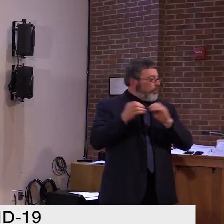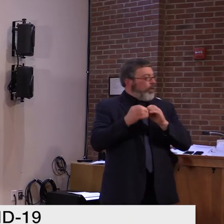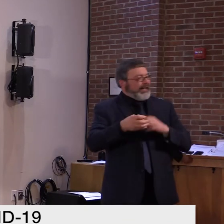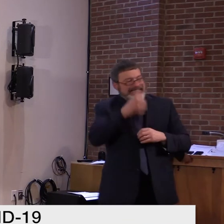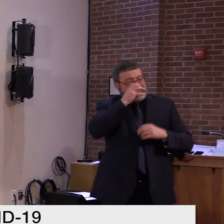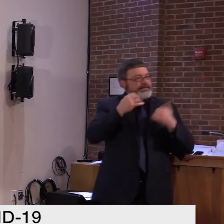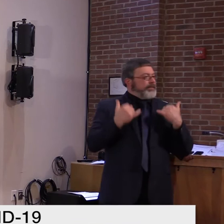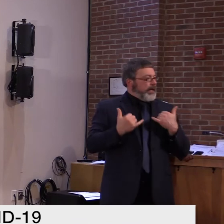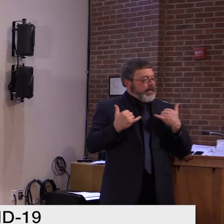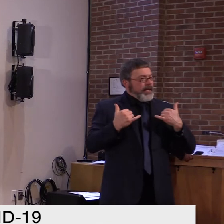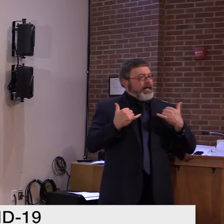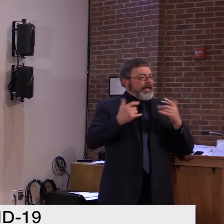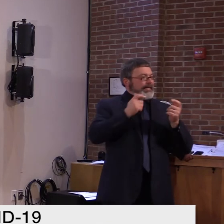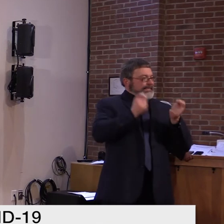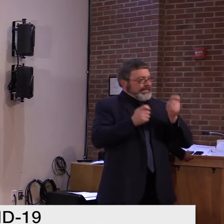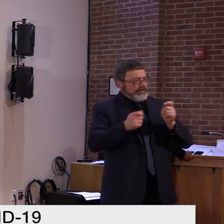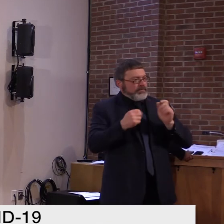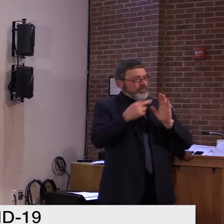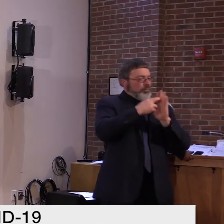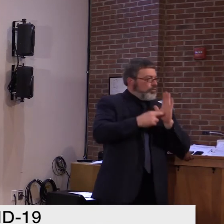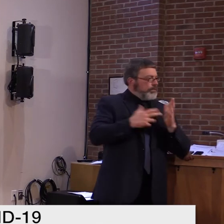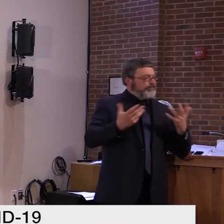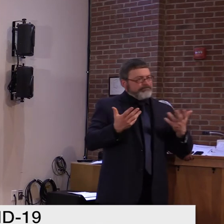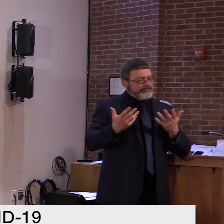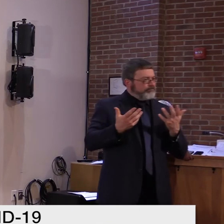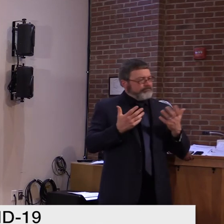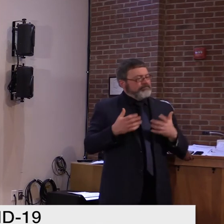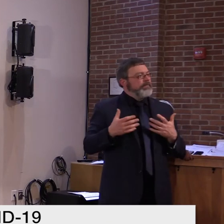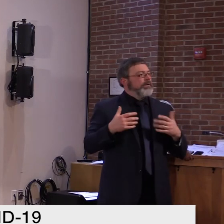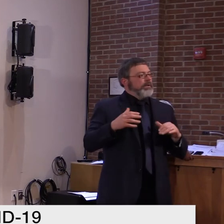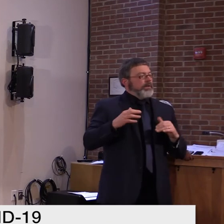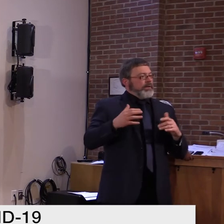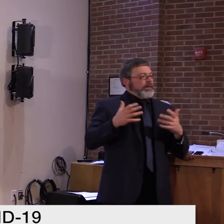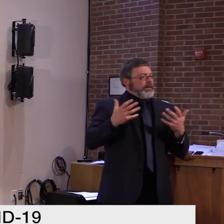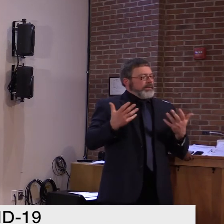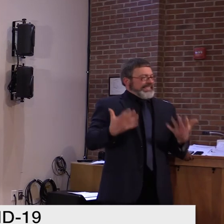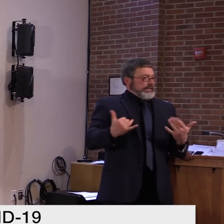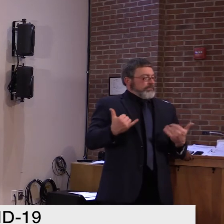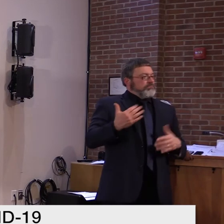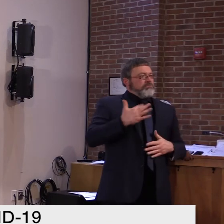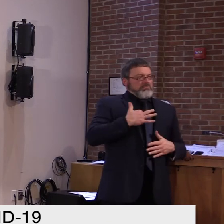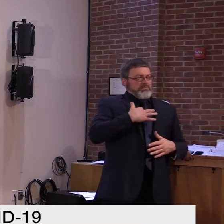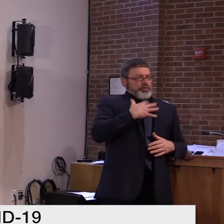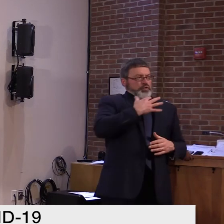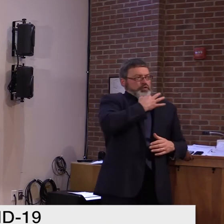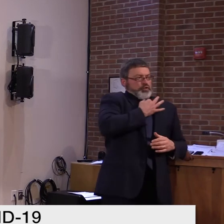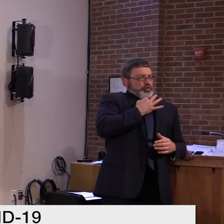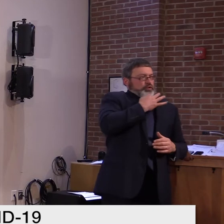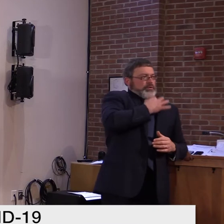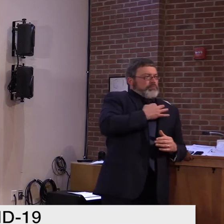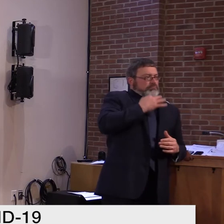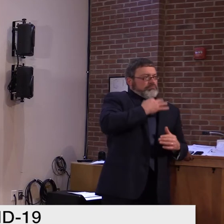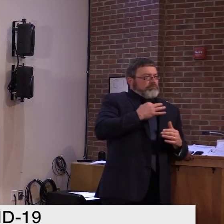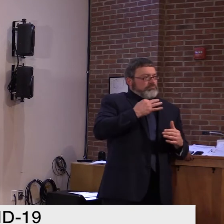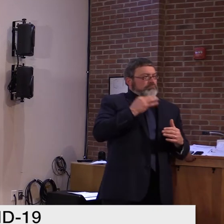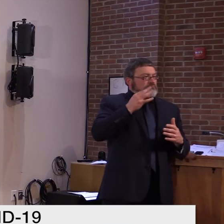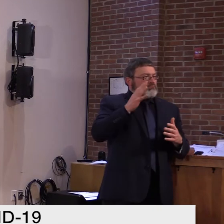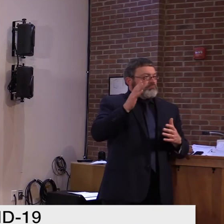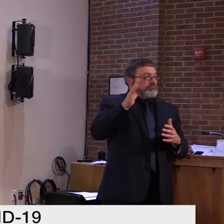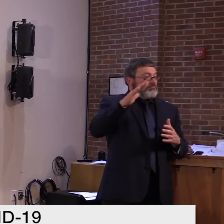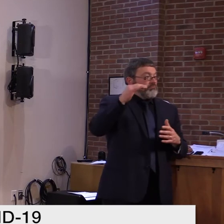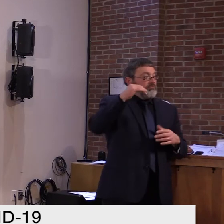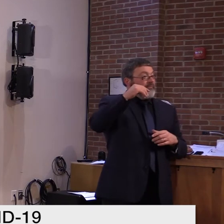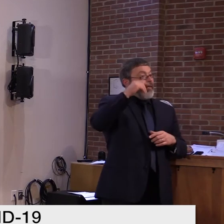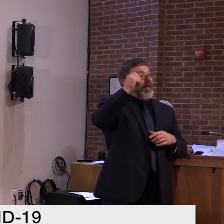Um, I'm wondering, you know, now that you've banned, um, multiple house gatherings, um, if there are any